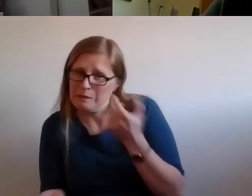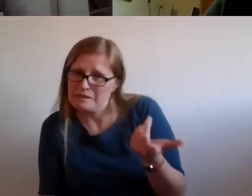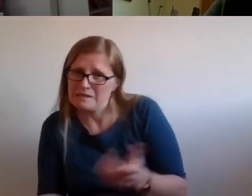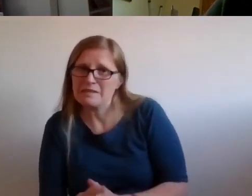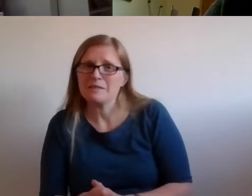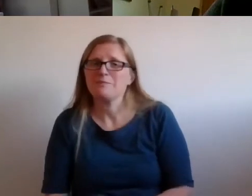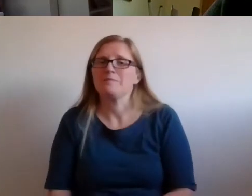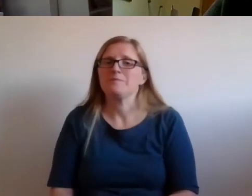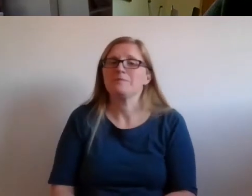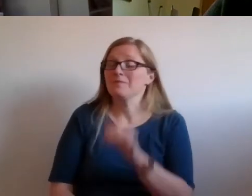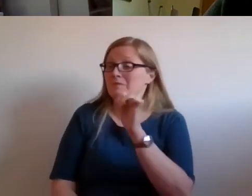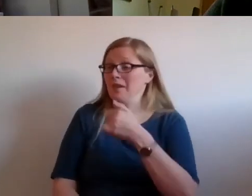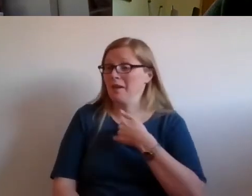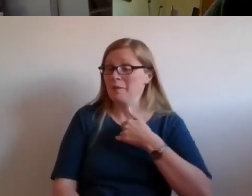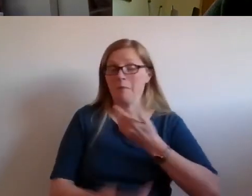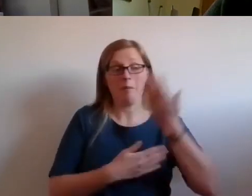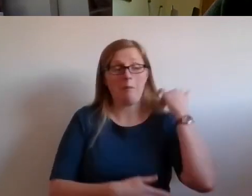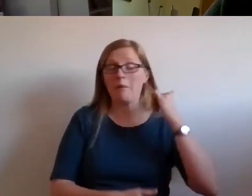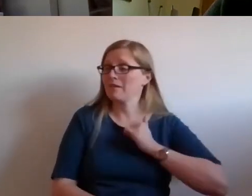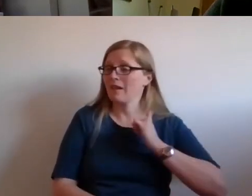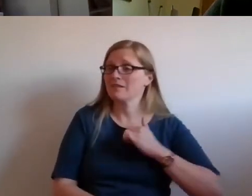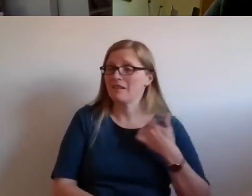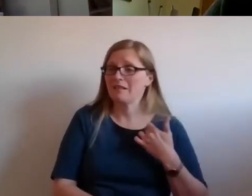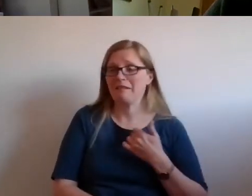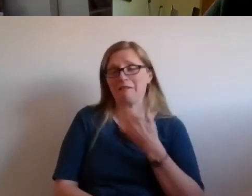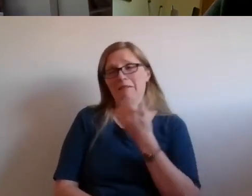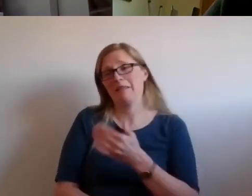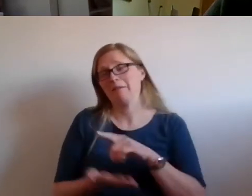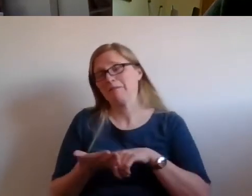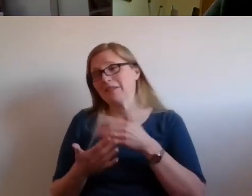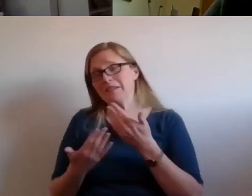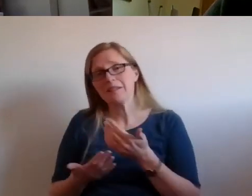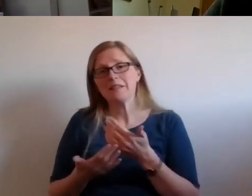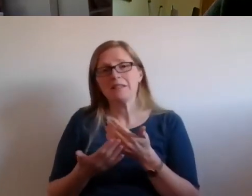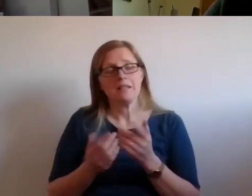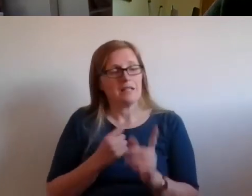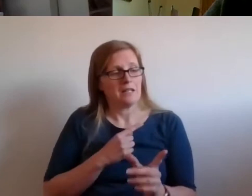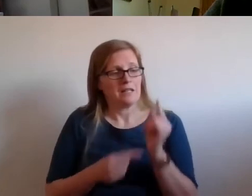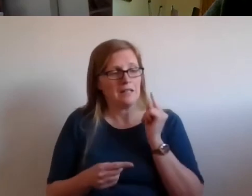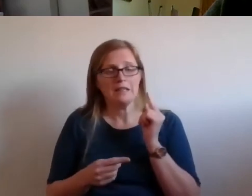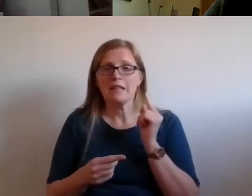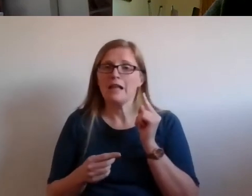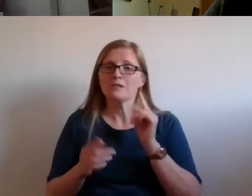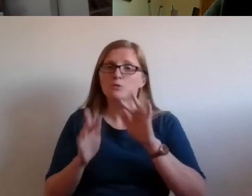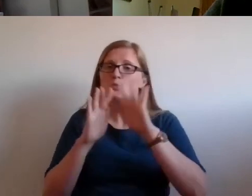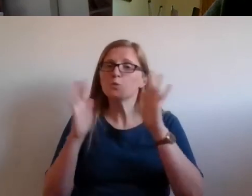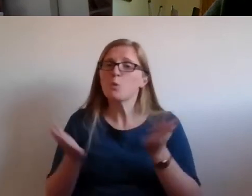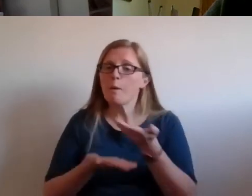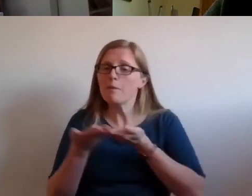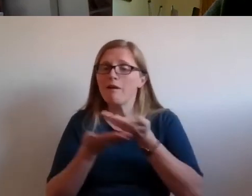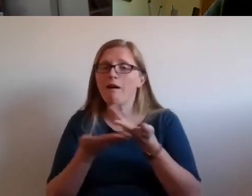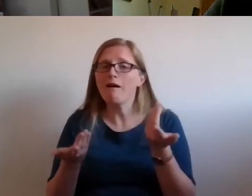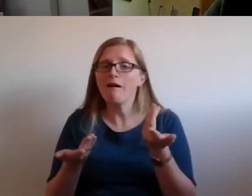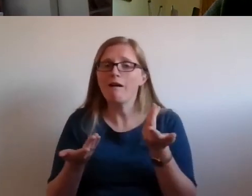Yes, I used to live in Canada. So thanks, Navina. And I was in a webinar, fact, last week with the former UN special